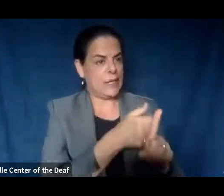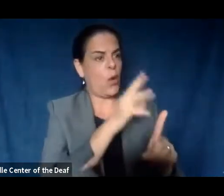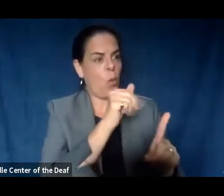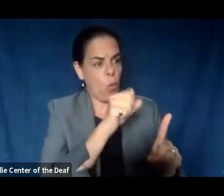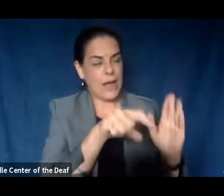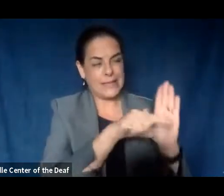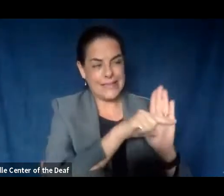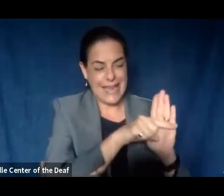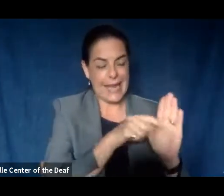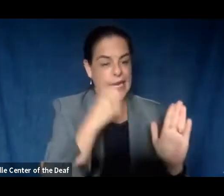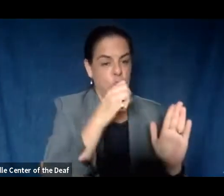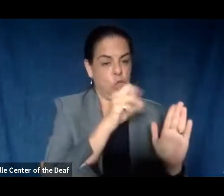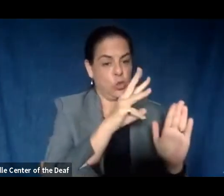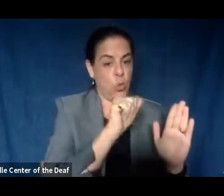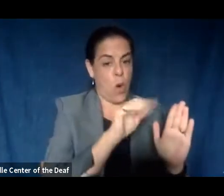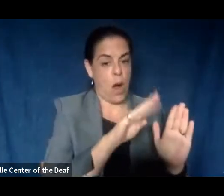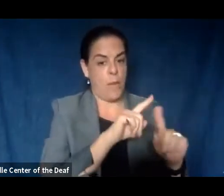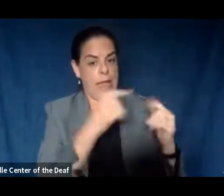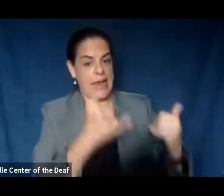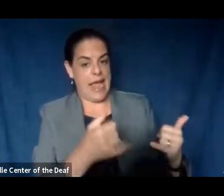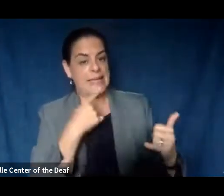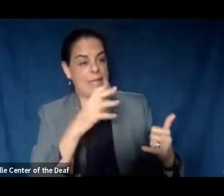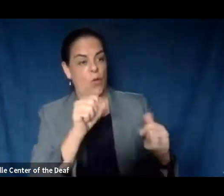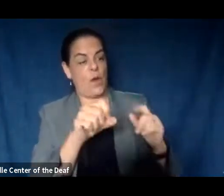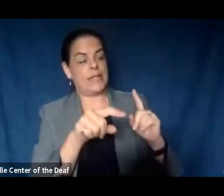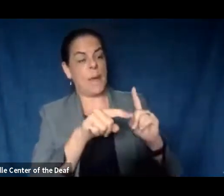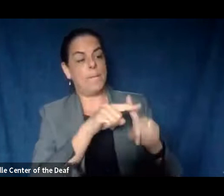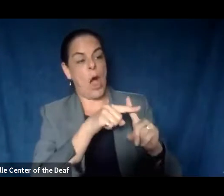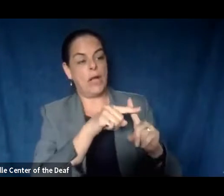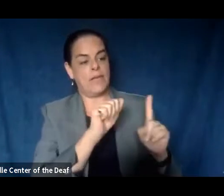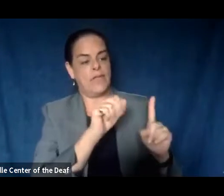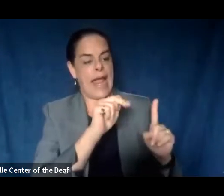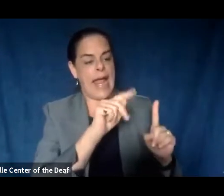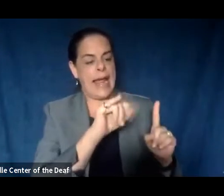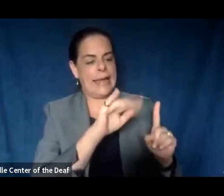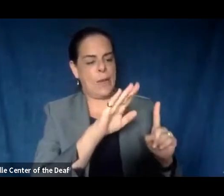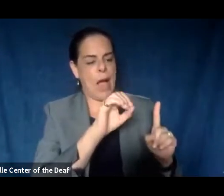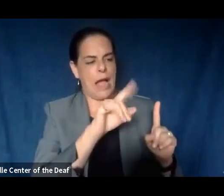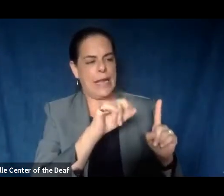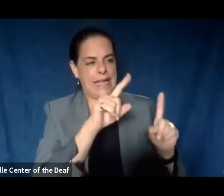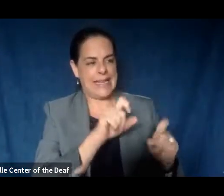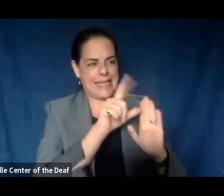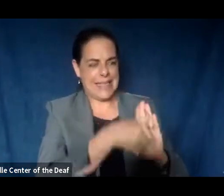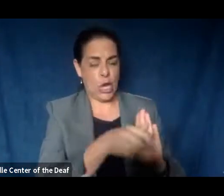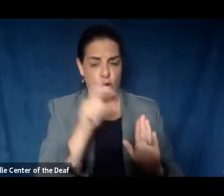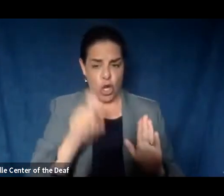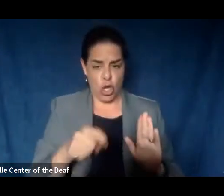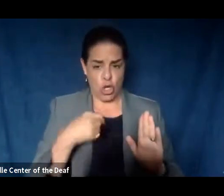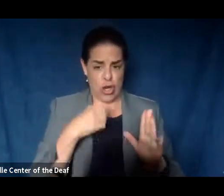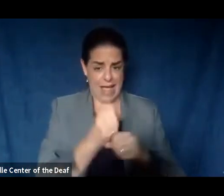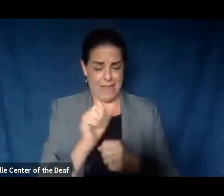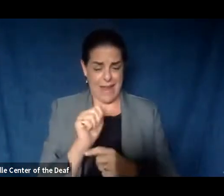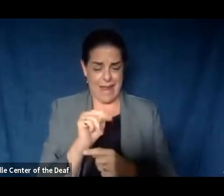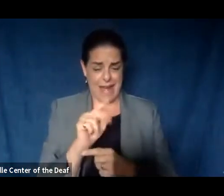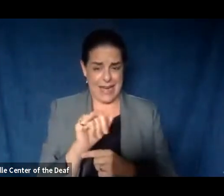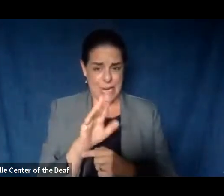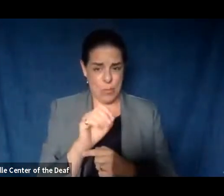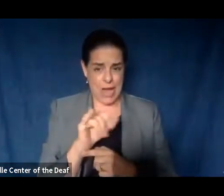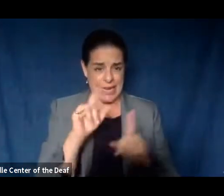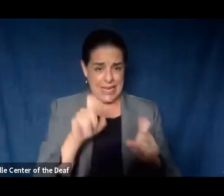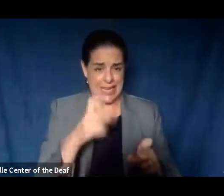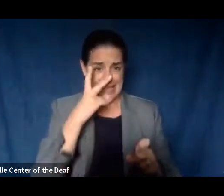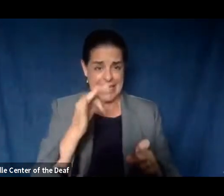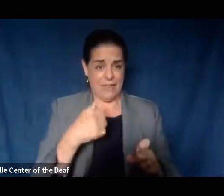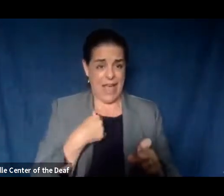with a swab test, but now says that there was a positive antibody test later on. Should I get an antibody test to see if I was